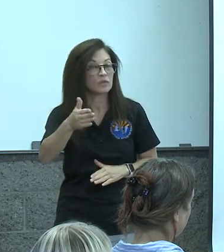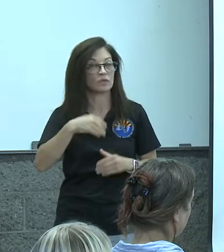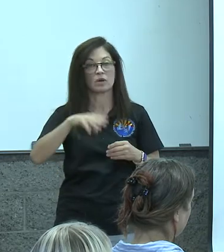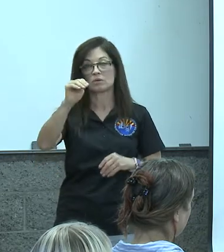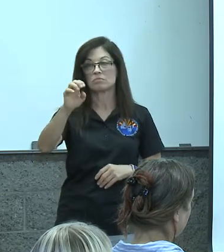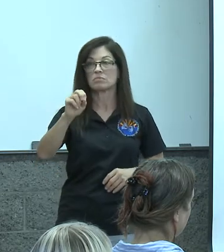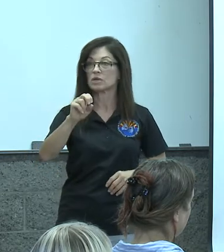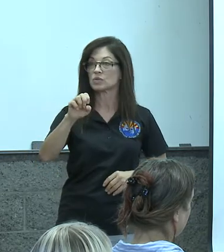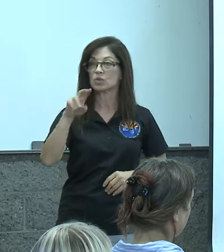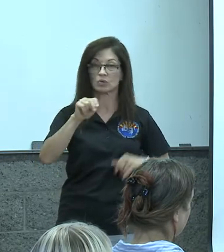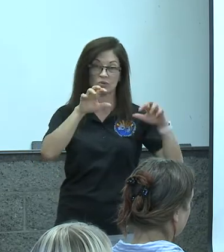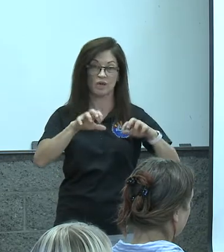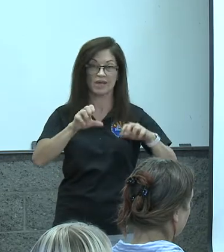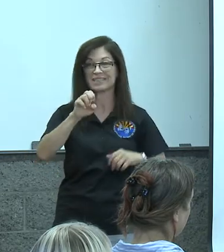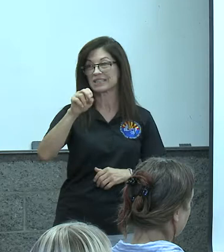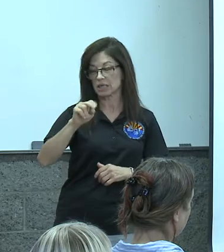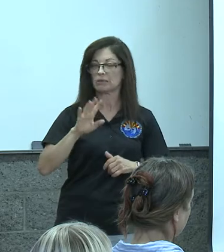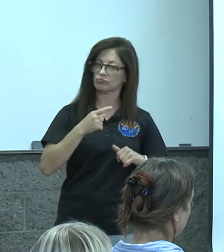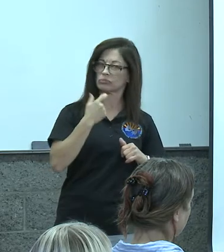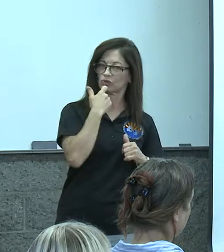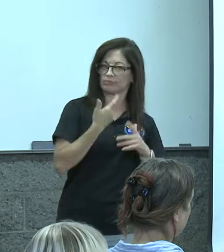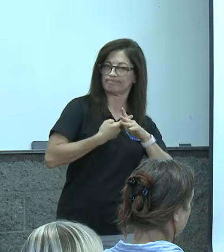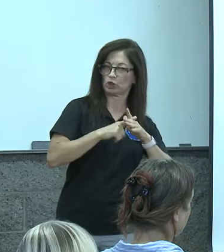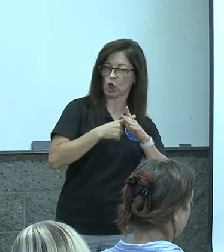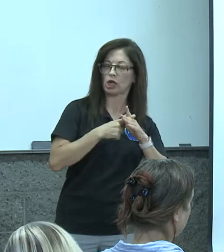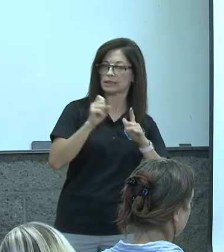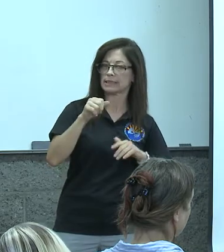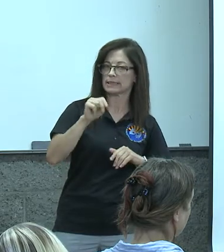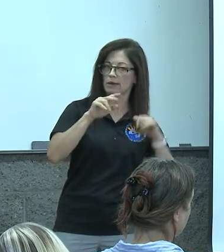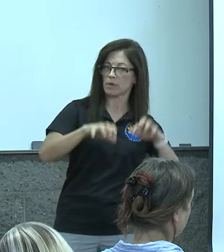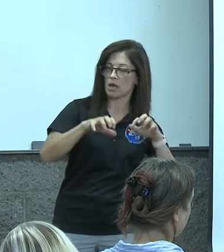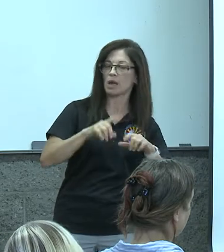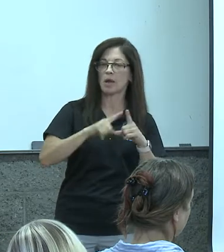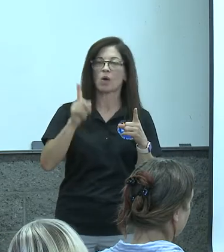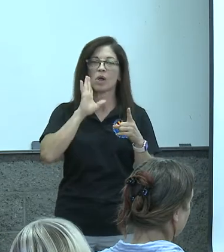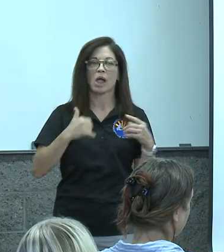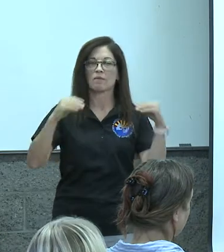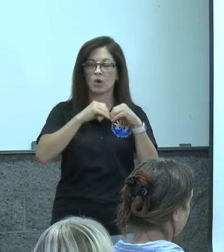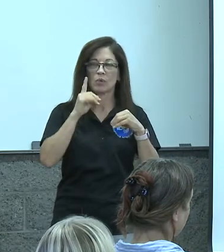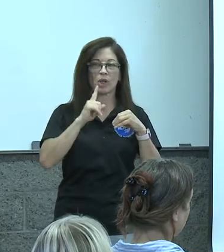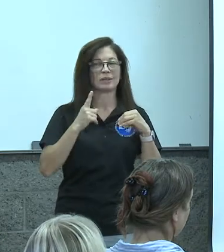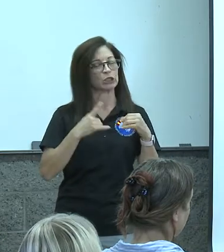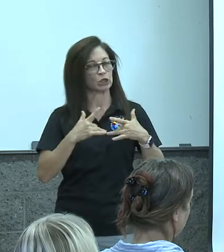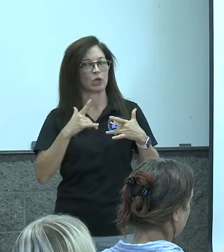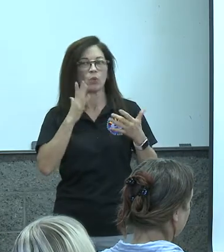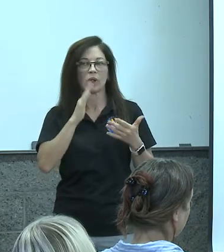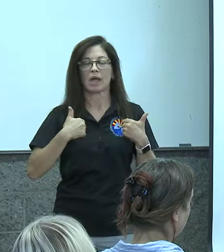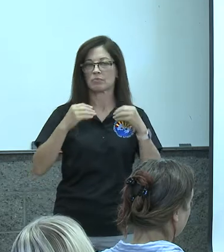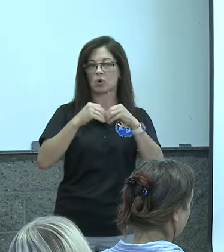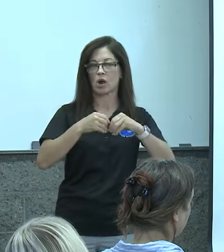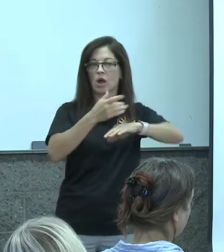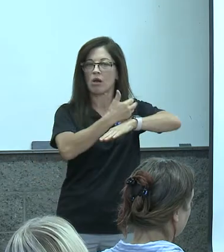season since we're just at the start of it that there'll continue to be um some runoff but i was in the area